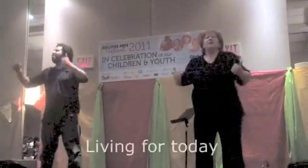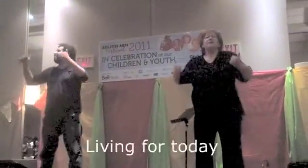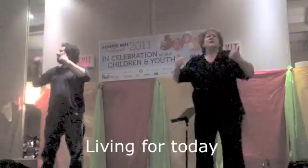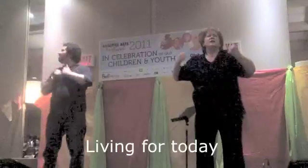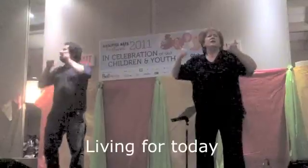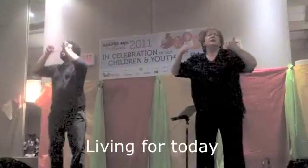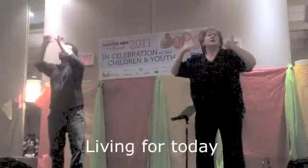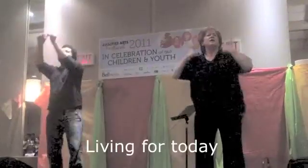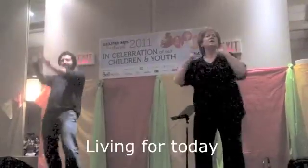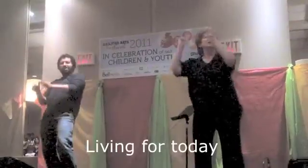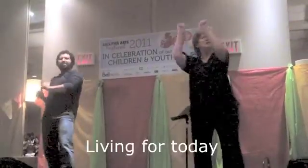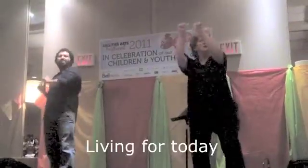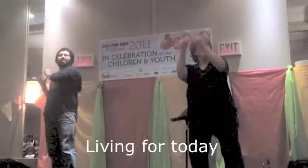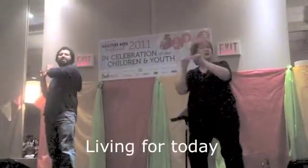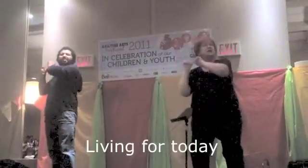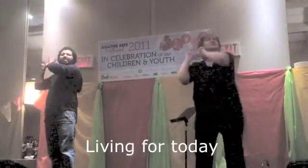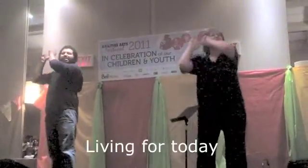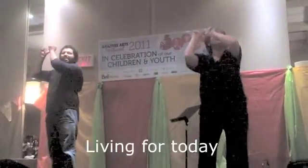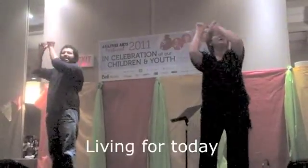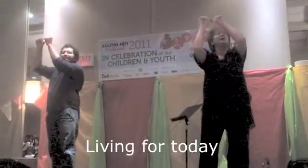for today.